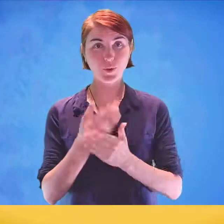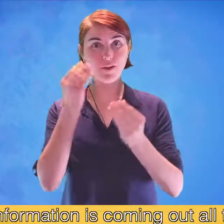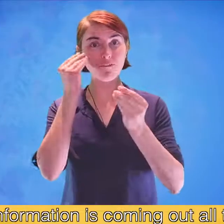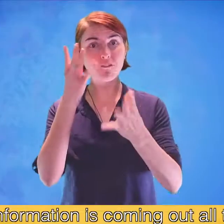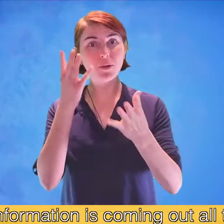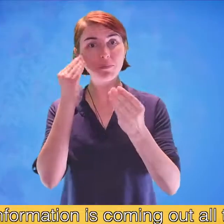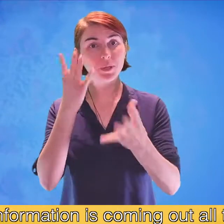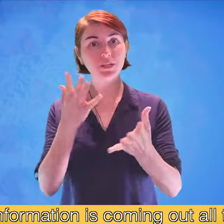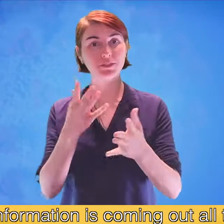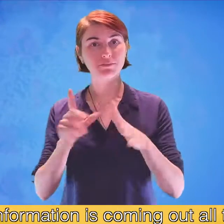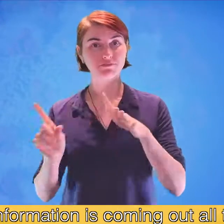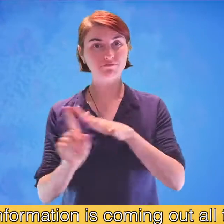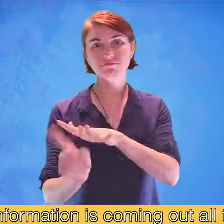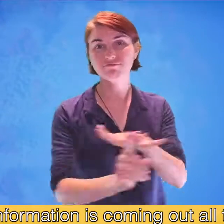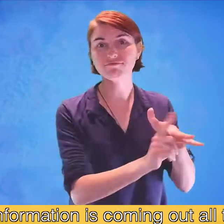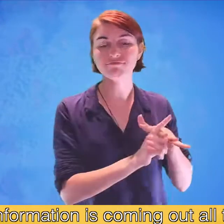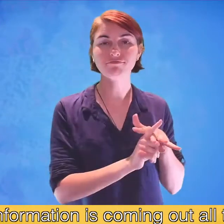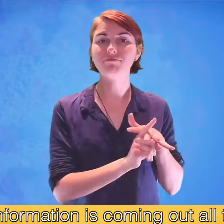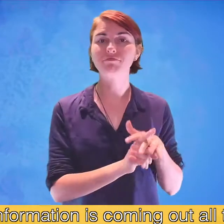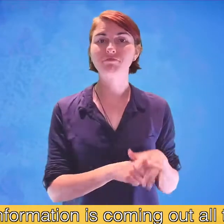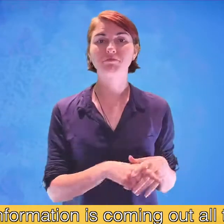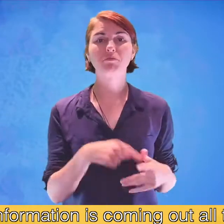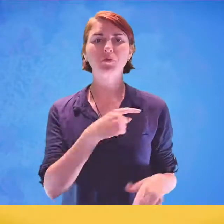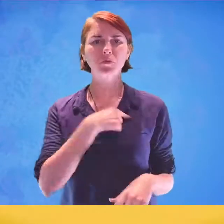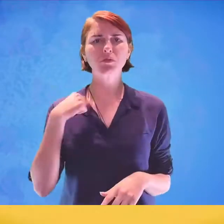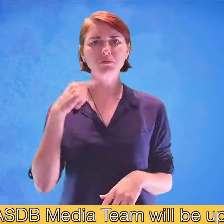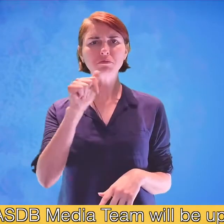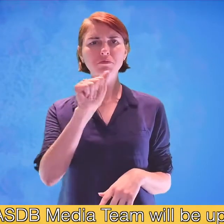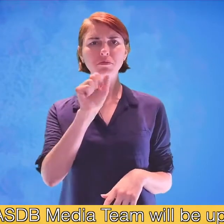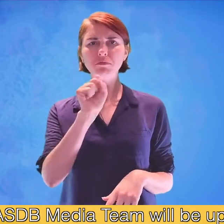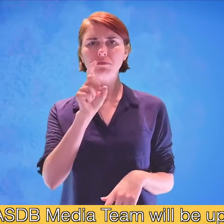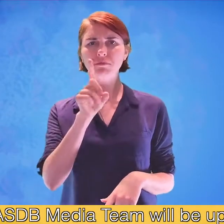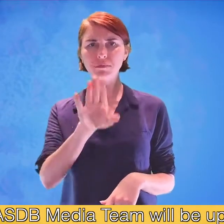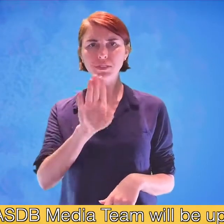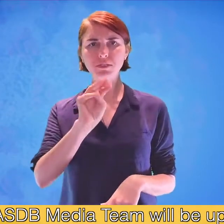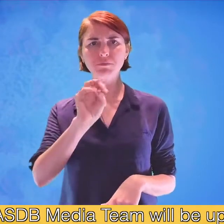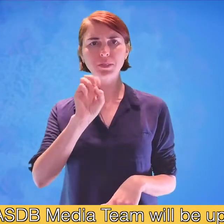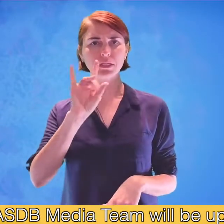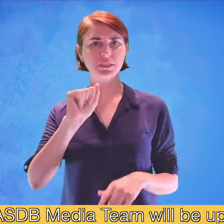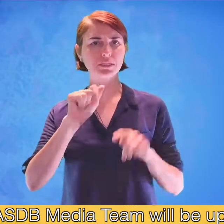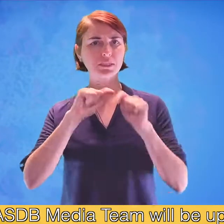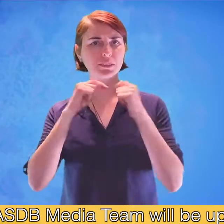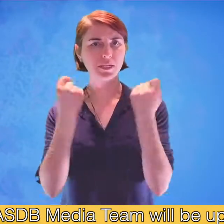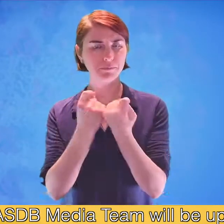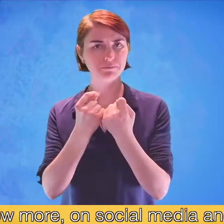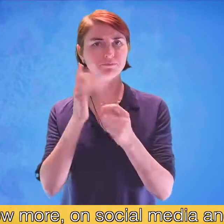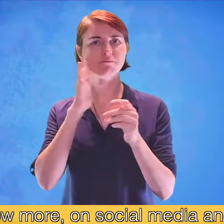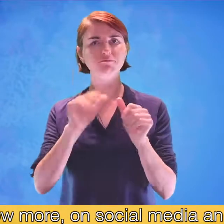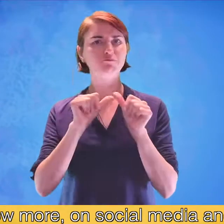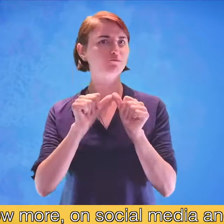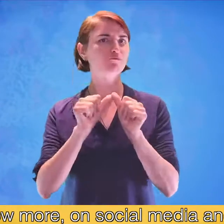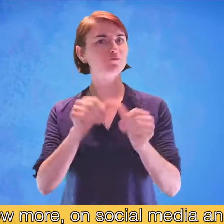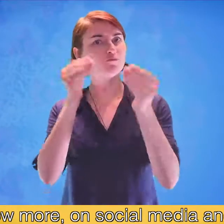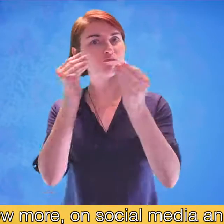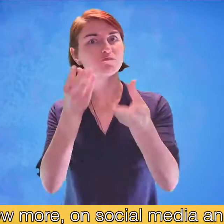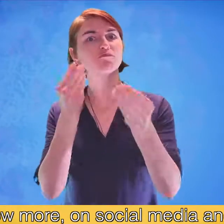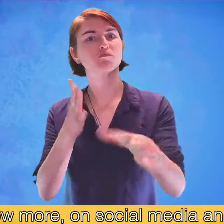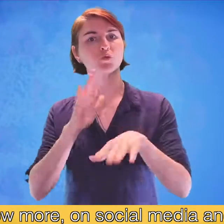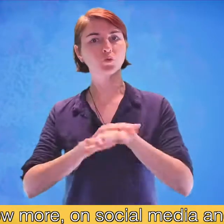more information is coming out all of the time the ASDB media team will be updating as we know more on social media and